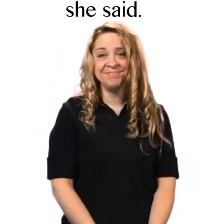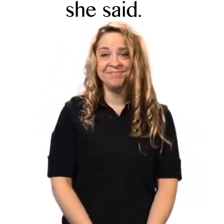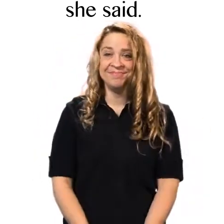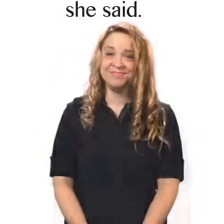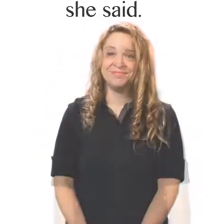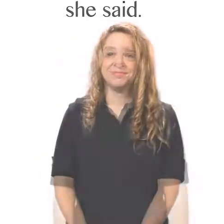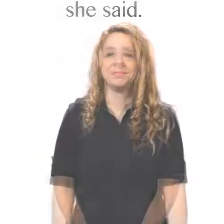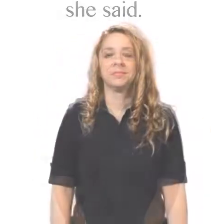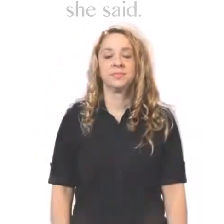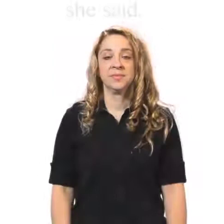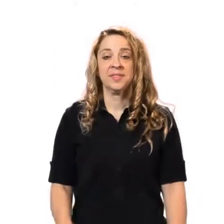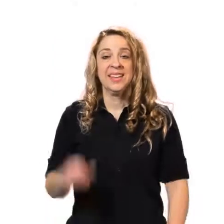said.